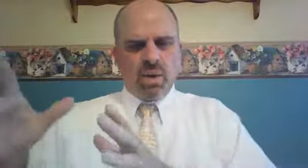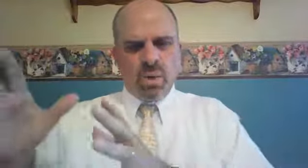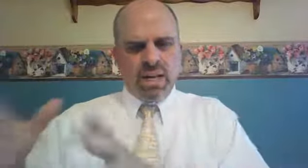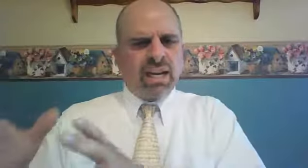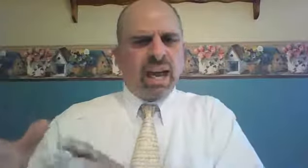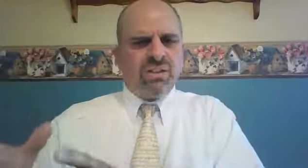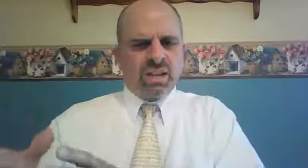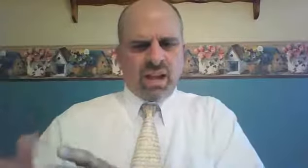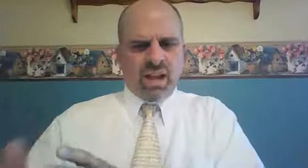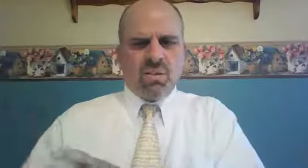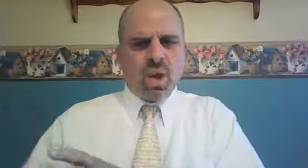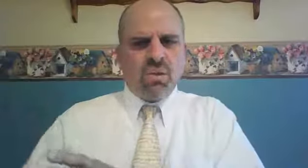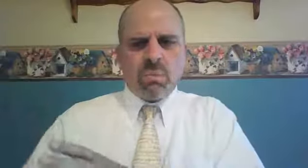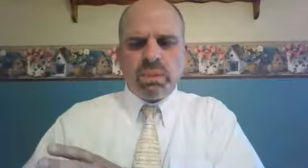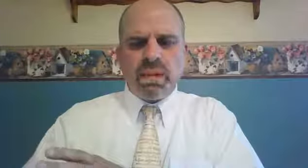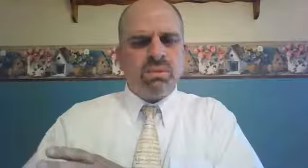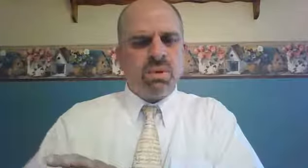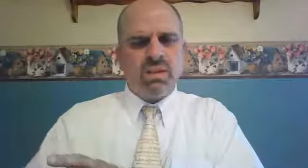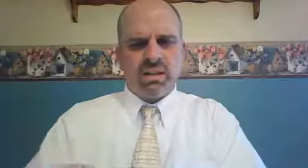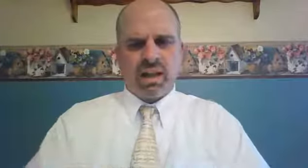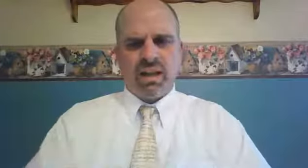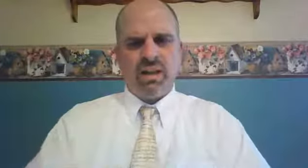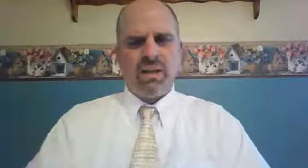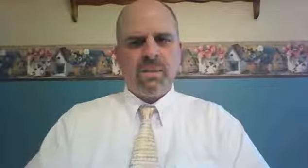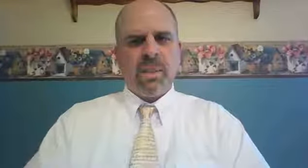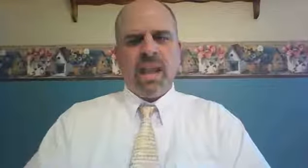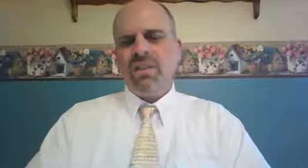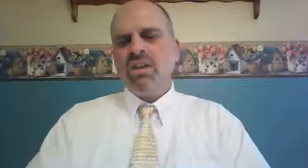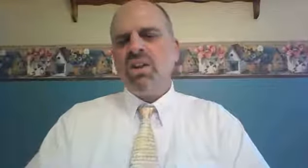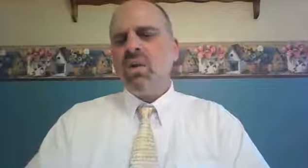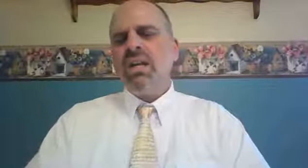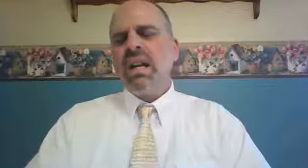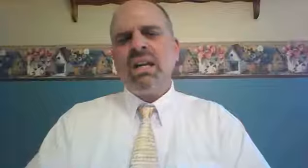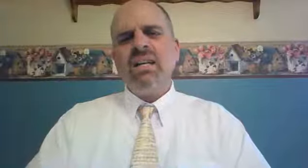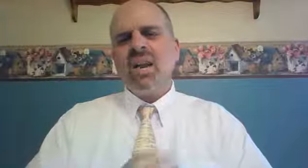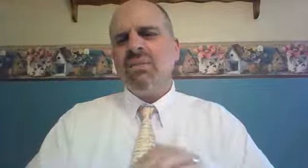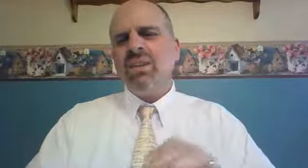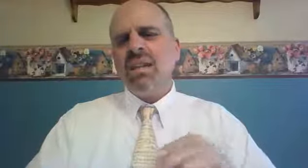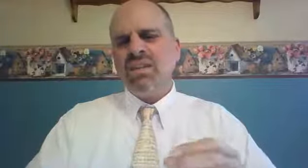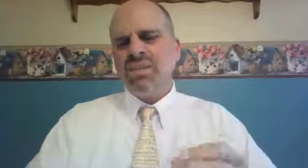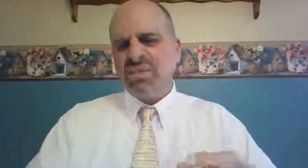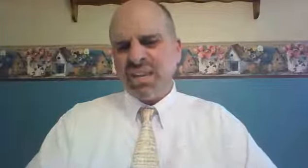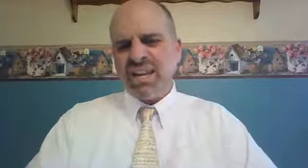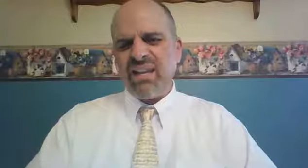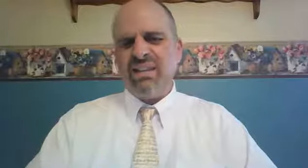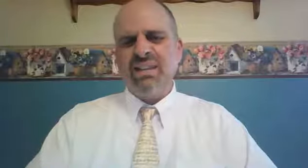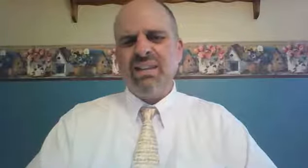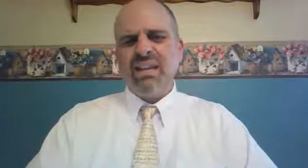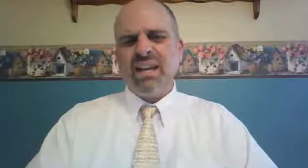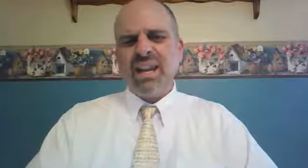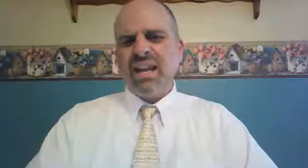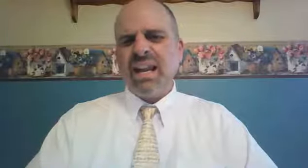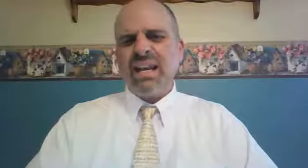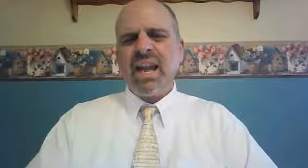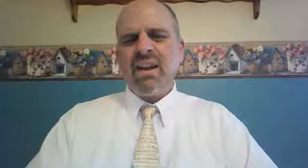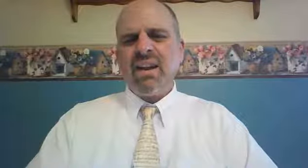he lies down, note the place where he's lying and then go and uncover his feet and lie down.